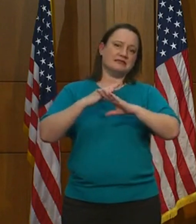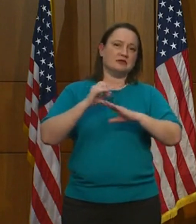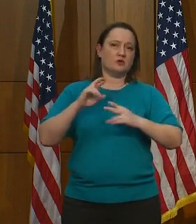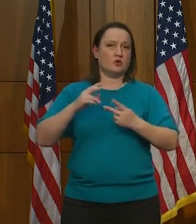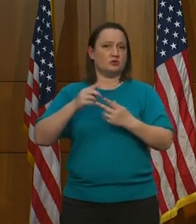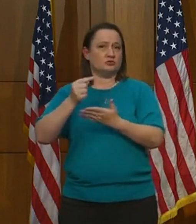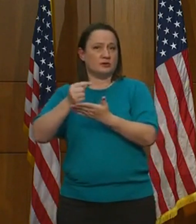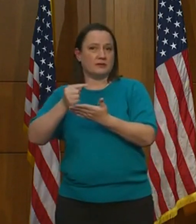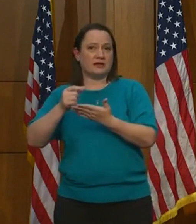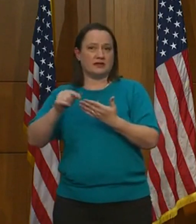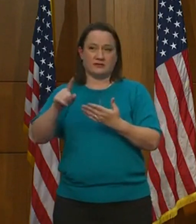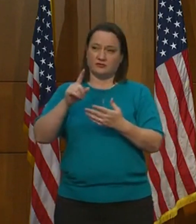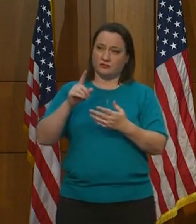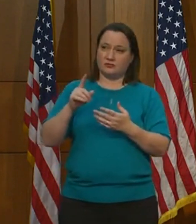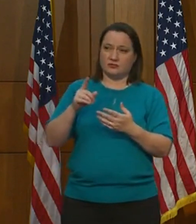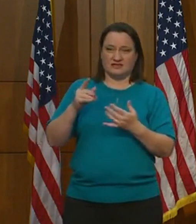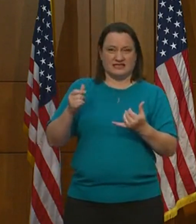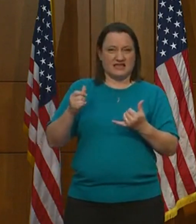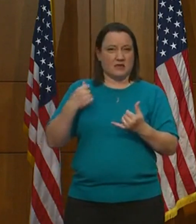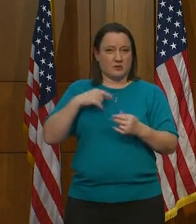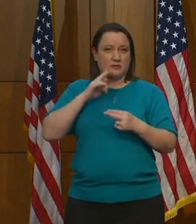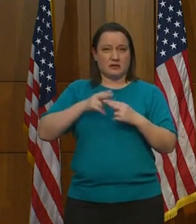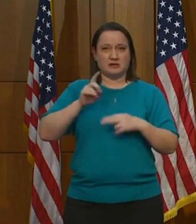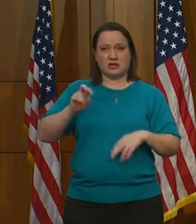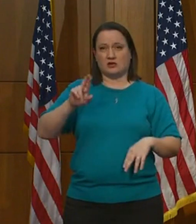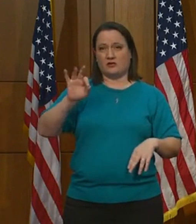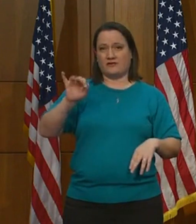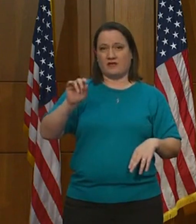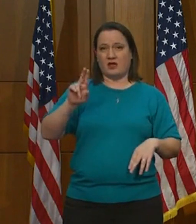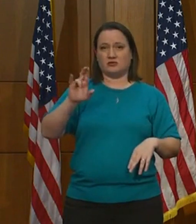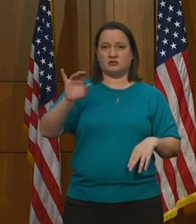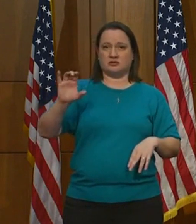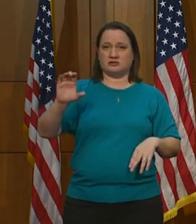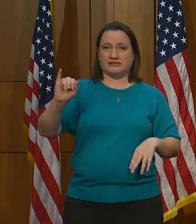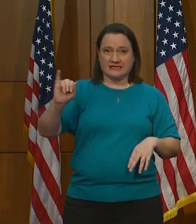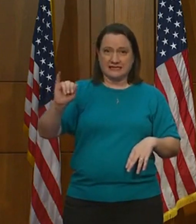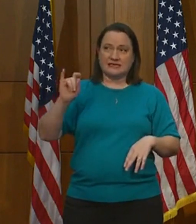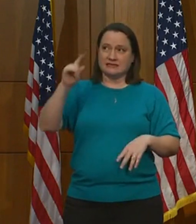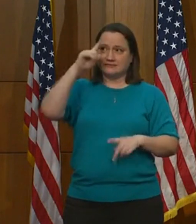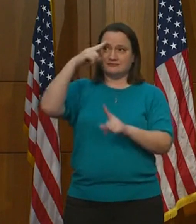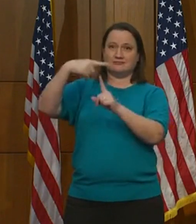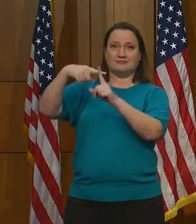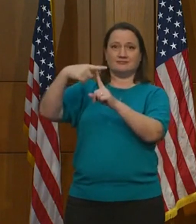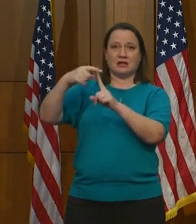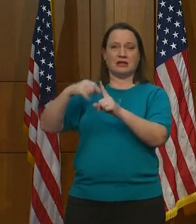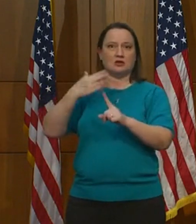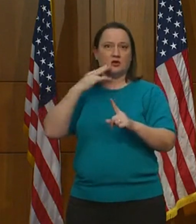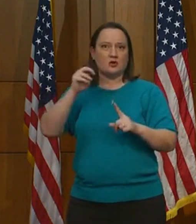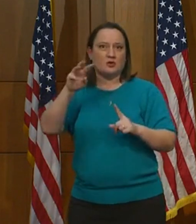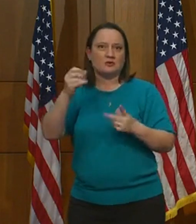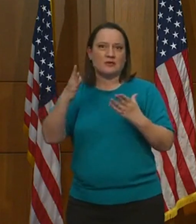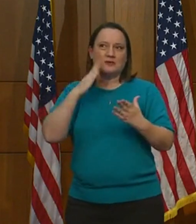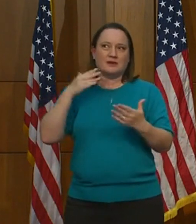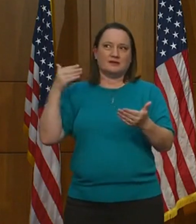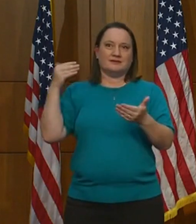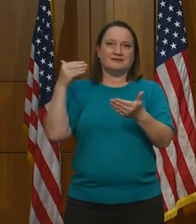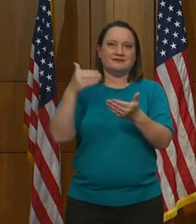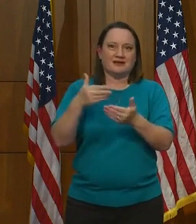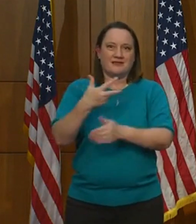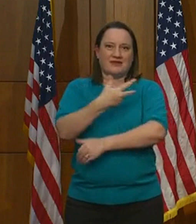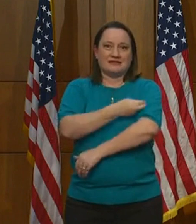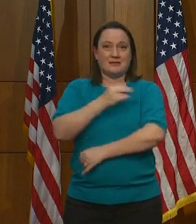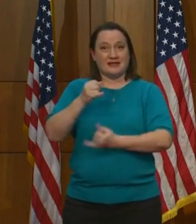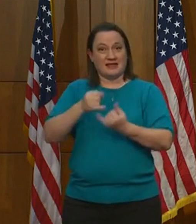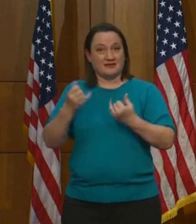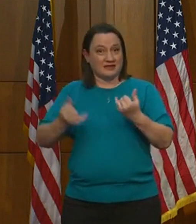Fauci's name was mentioned earlier. He is very optimistic. And that's great news that we may have a vaccine by the end of